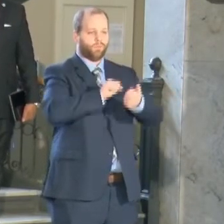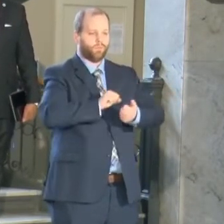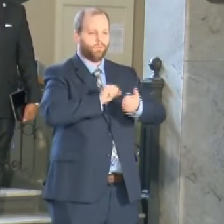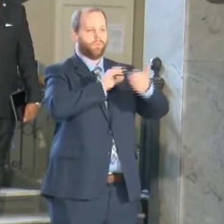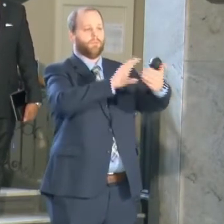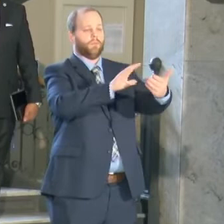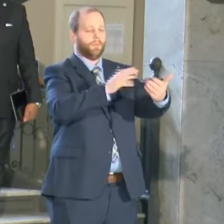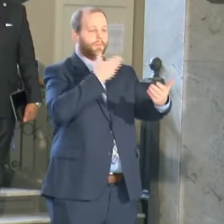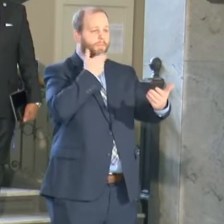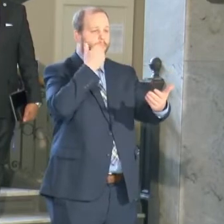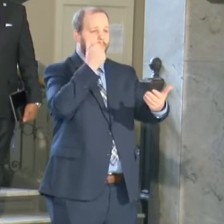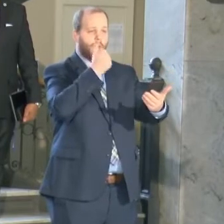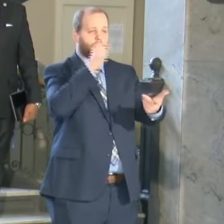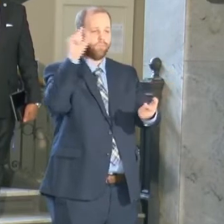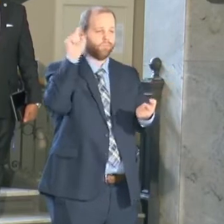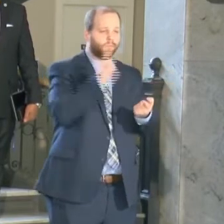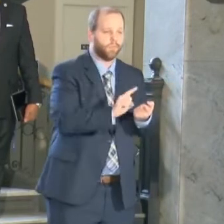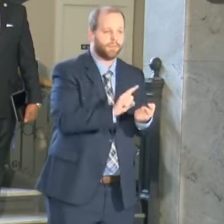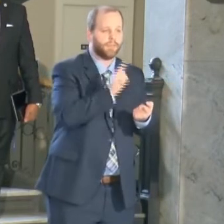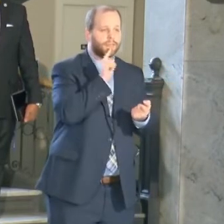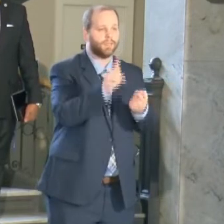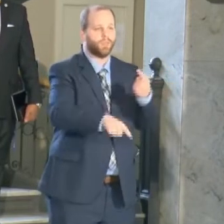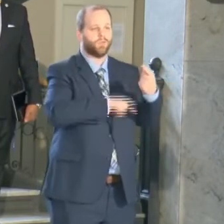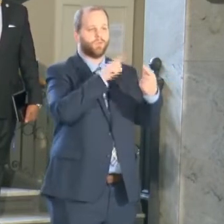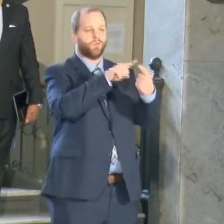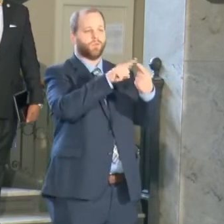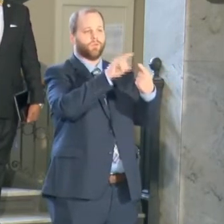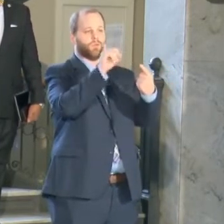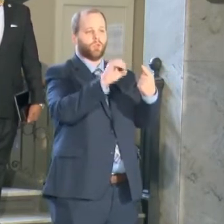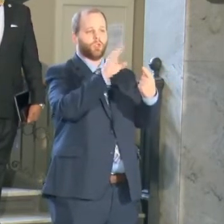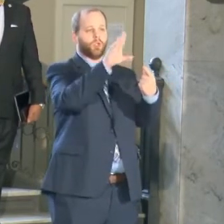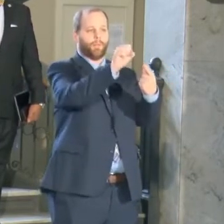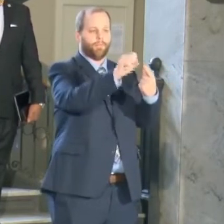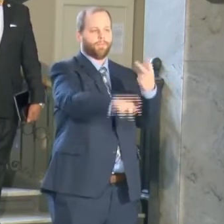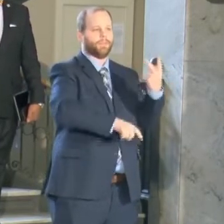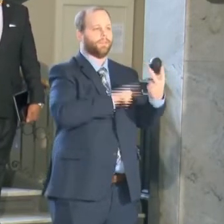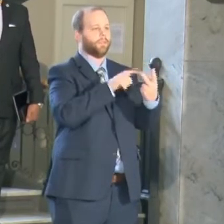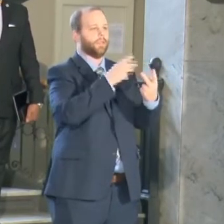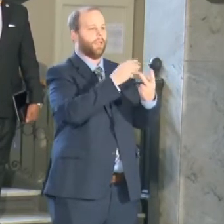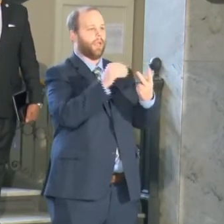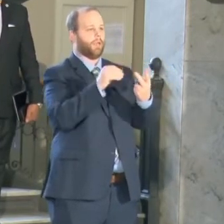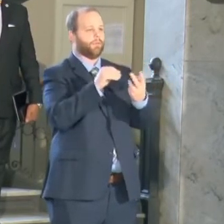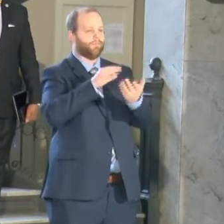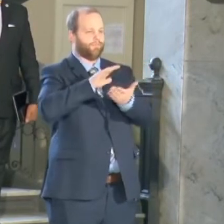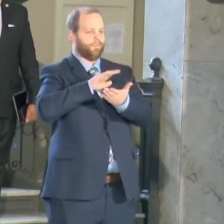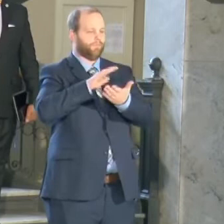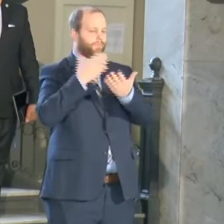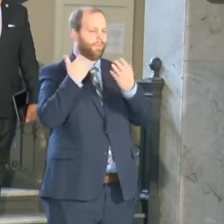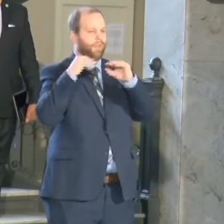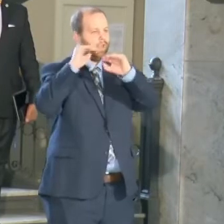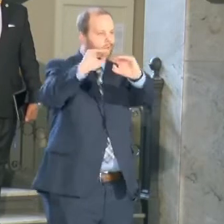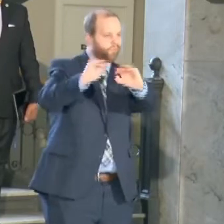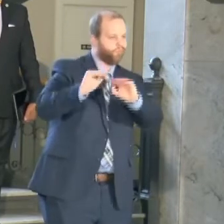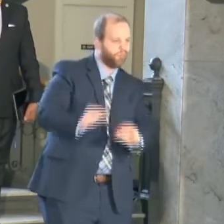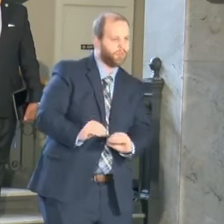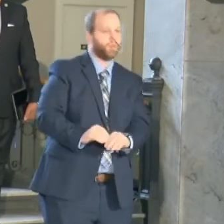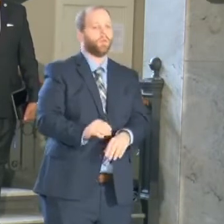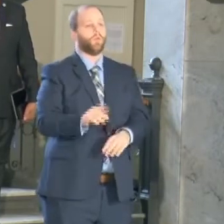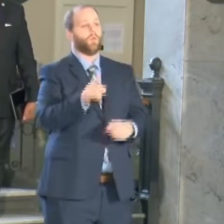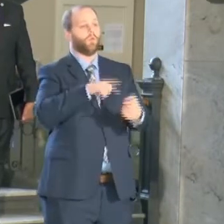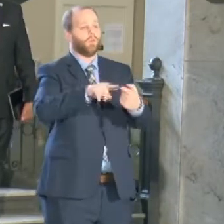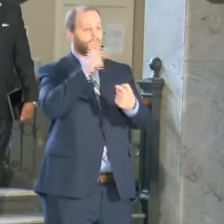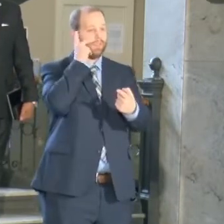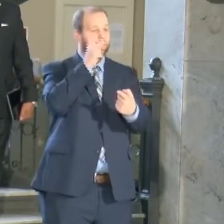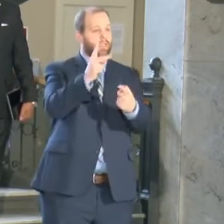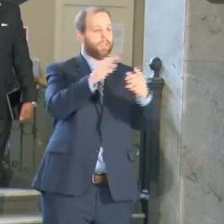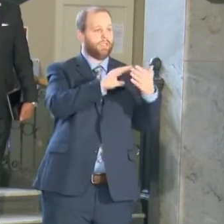education. When you see a safe neighborhood, you see a neighborhood full of jobs. When you see a safe neighborhood, you see a neighborhood full